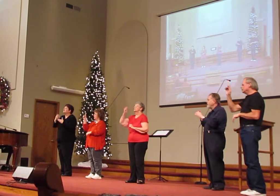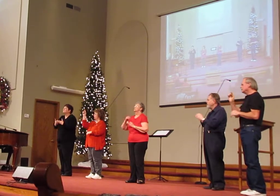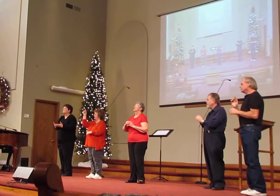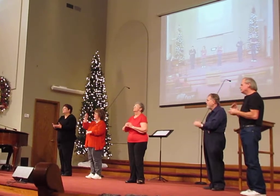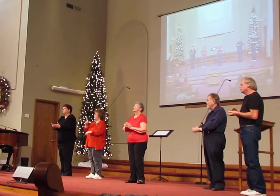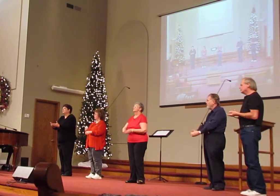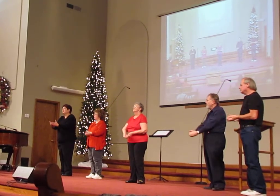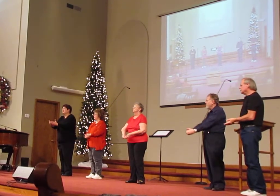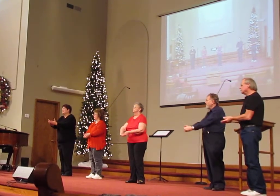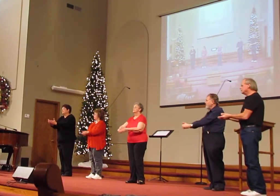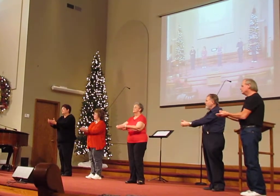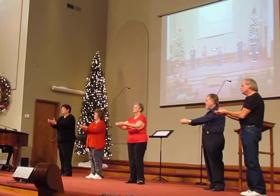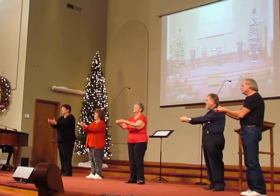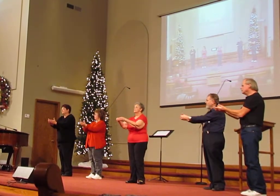birth.